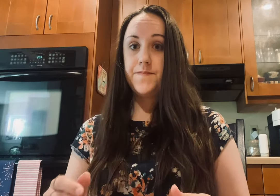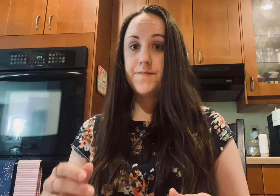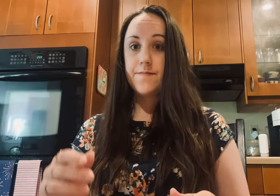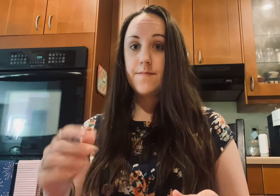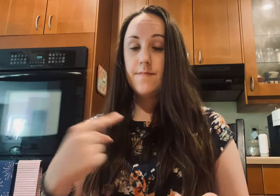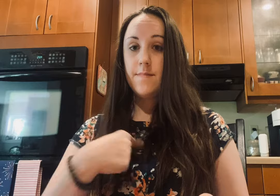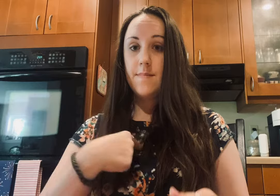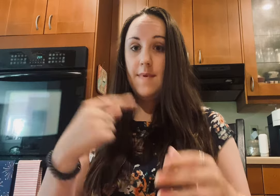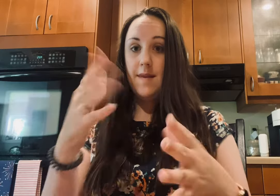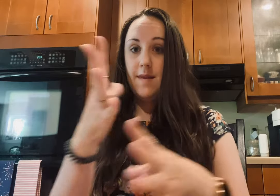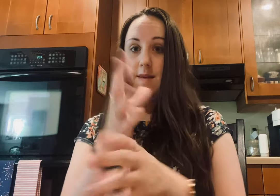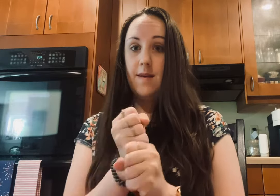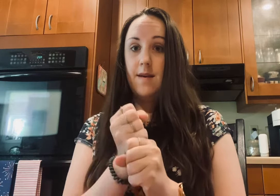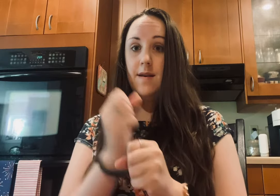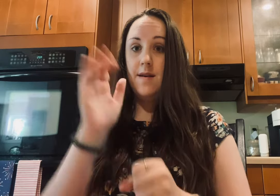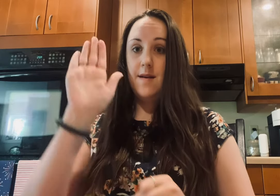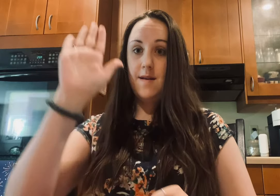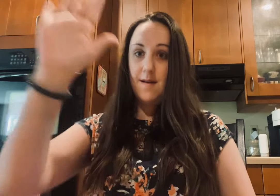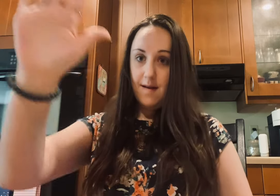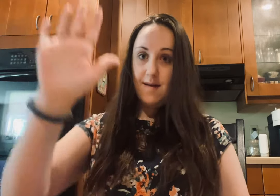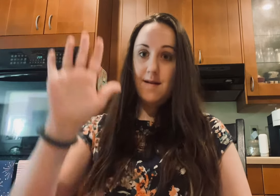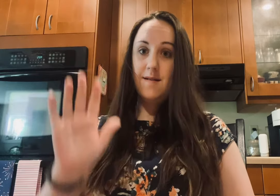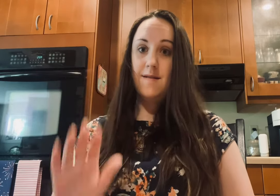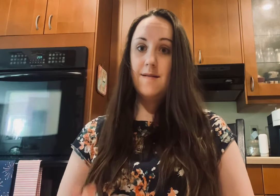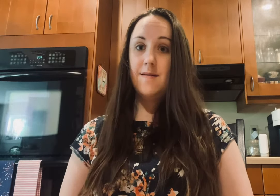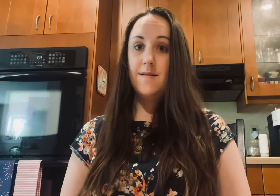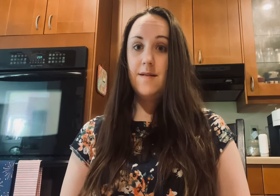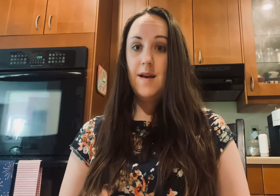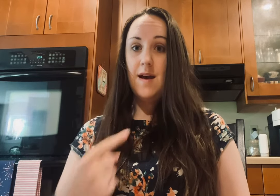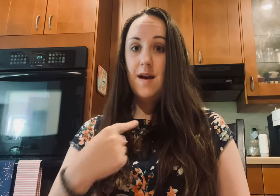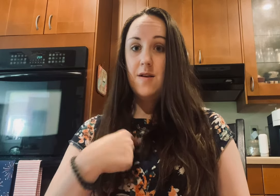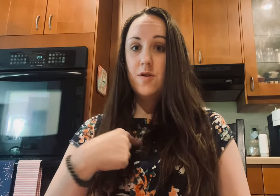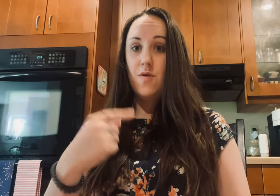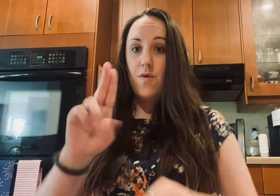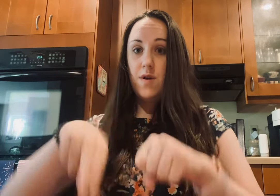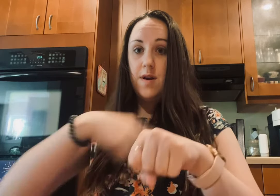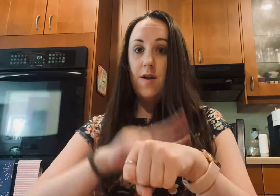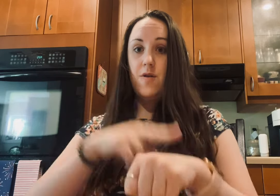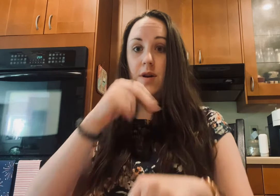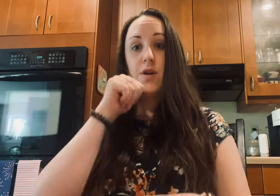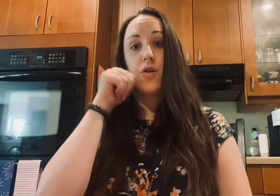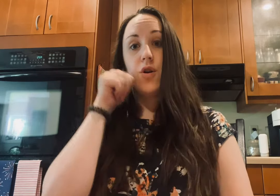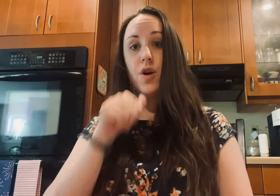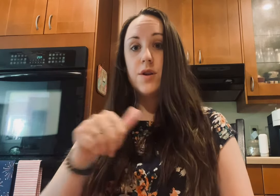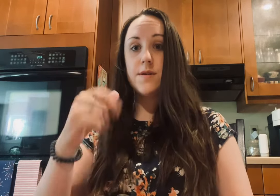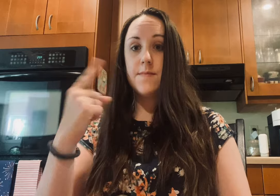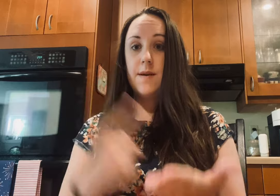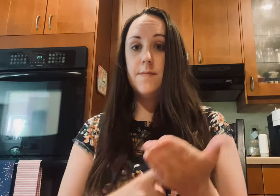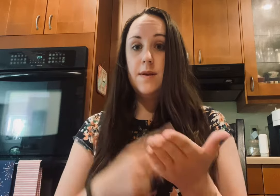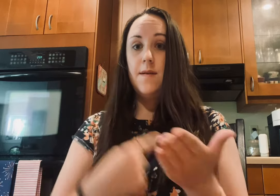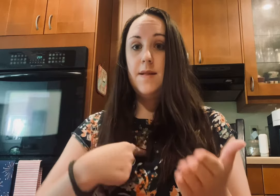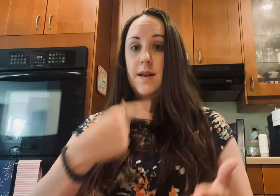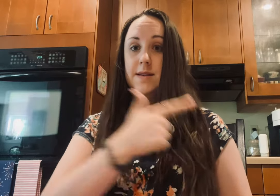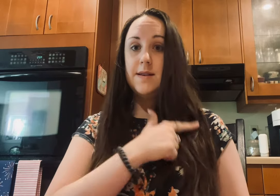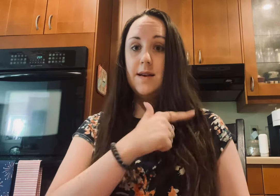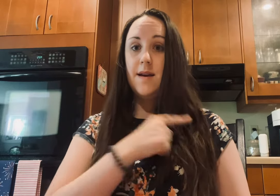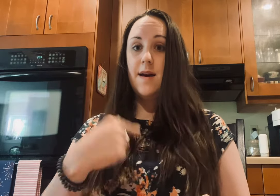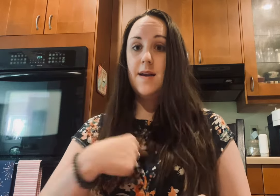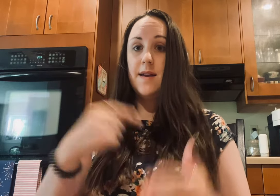fives They make me larger than life I'm just an ordinary girl Sometimes I'm lazy I get